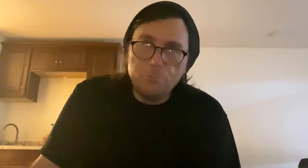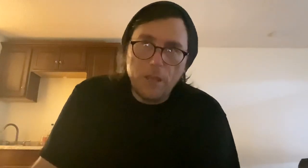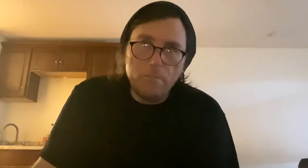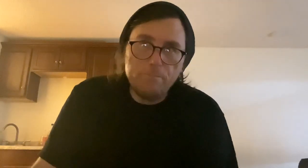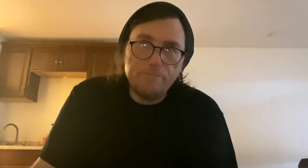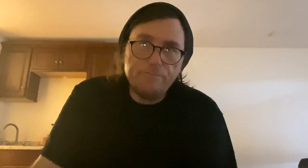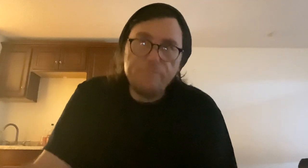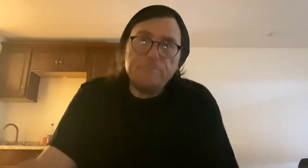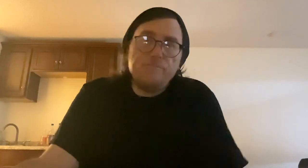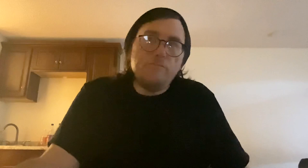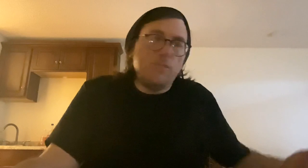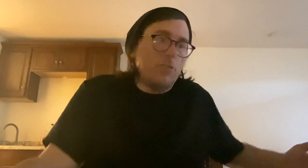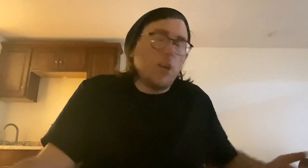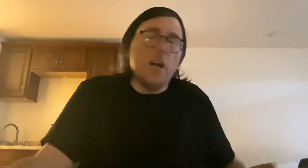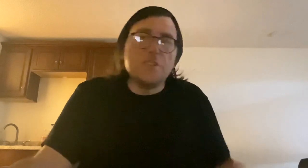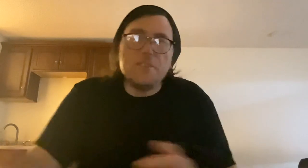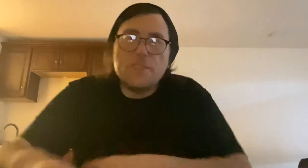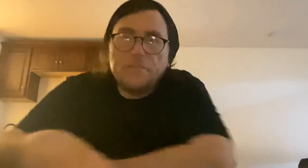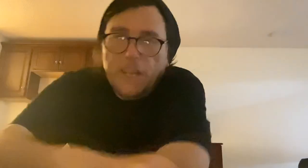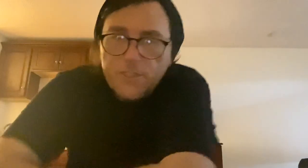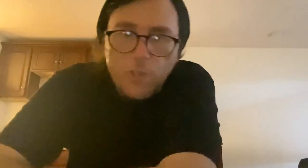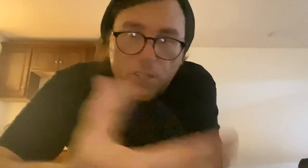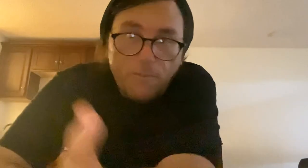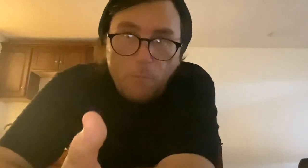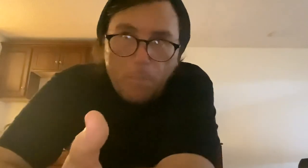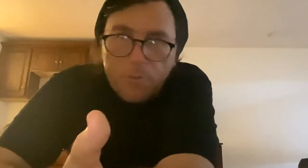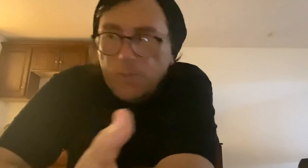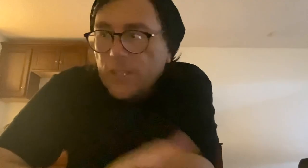be, you know, content and stuff that is just for members only.